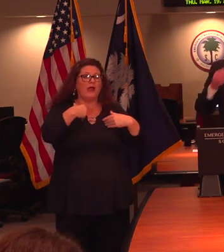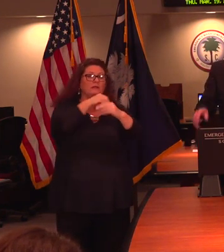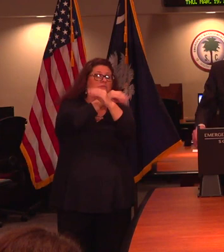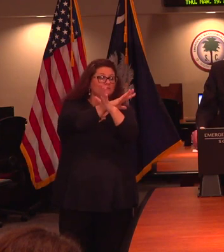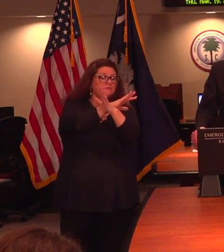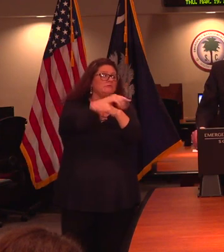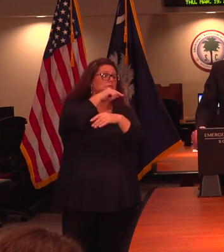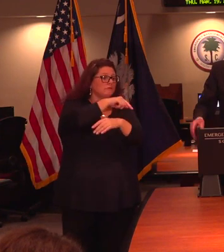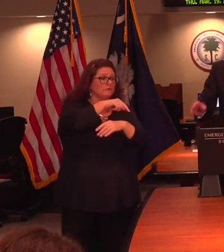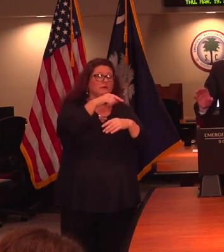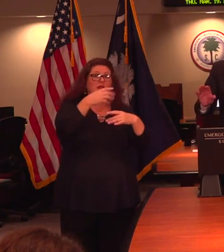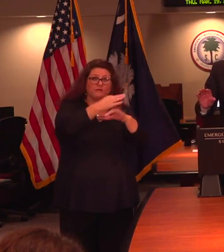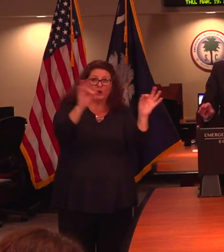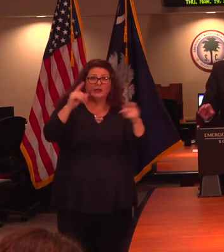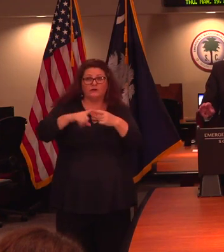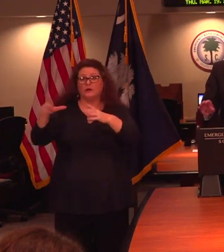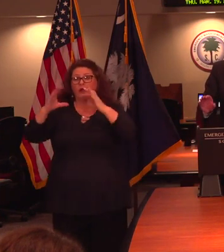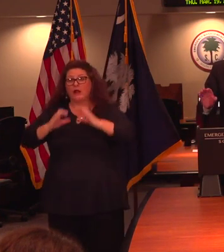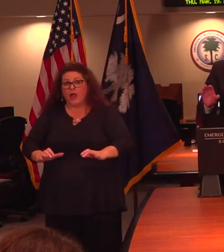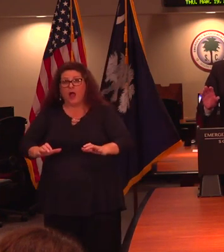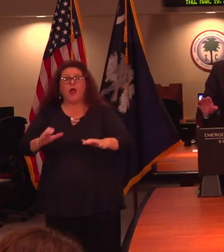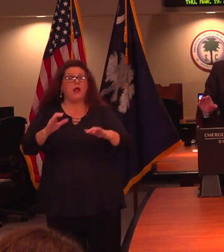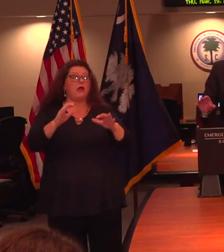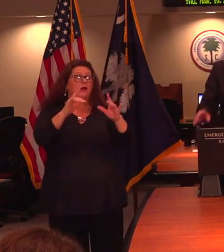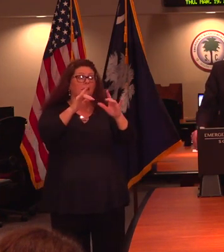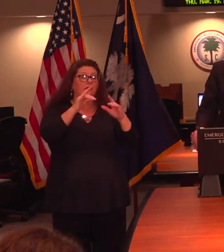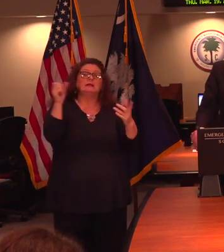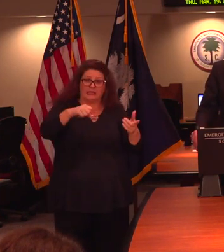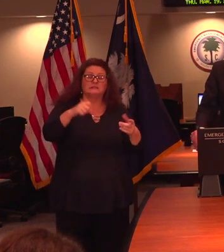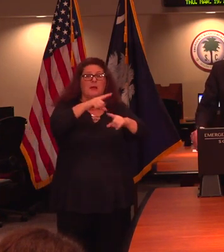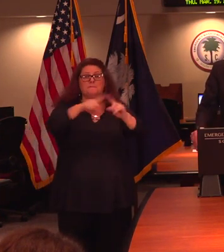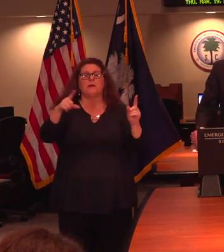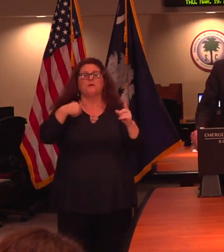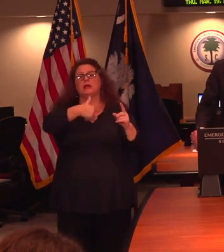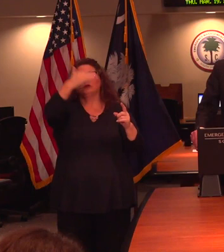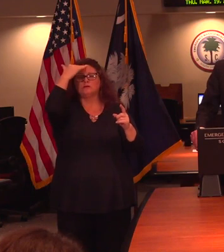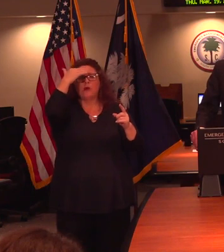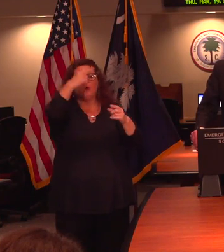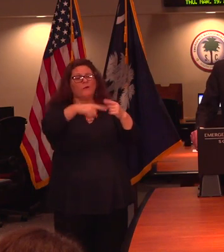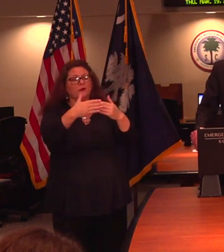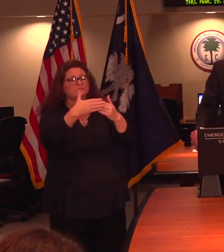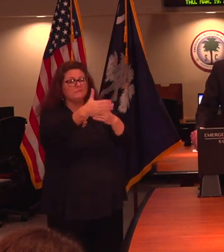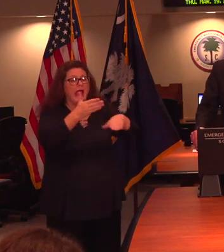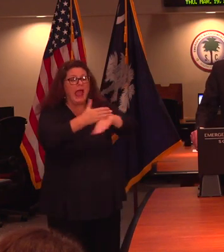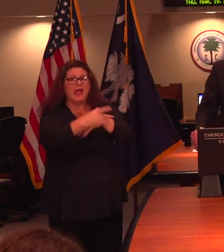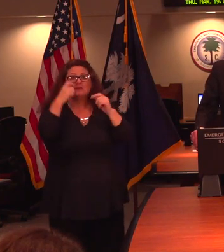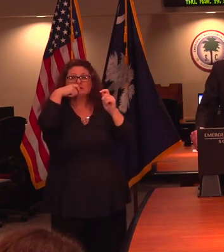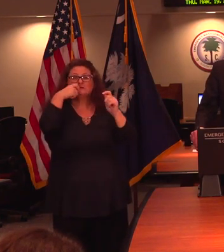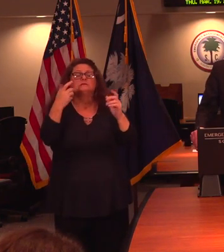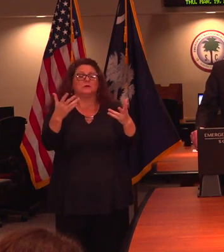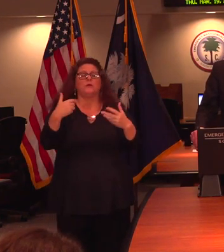something that we are – we are confident that there will be arrangements made where that will be free of